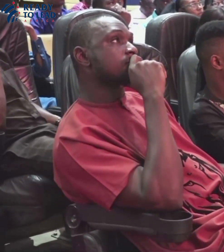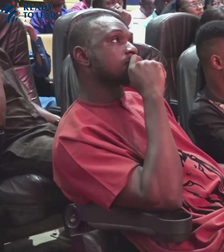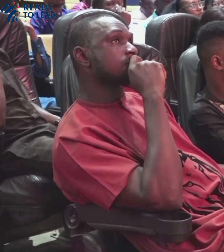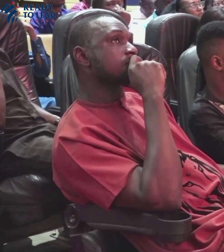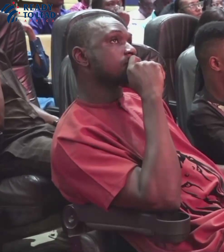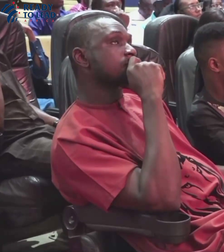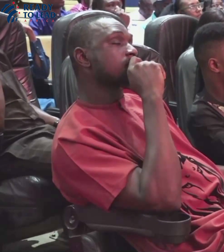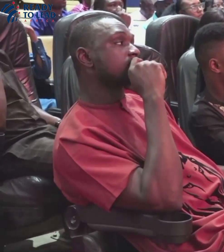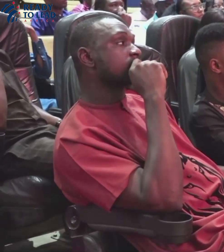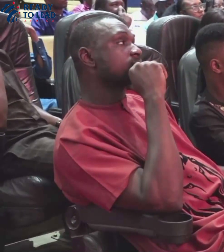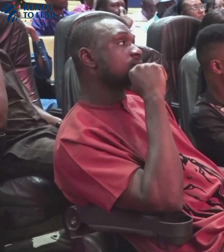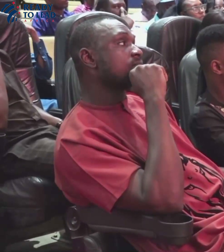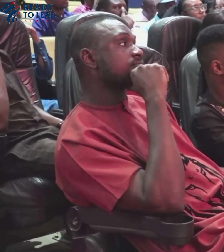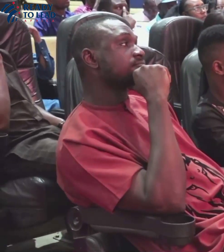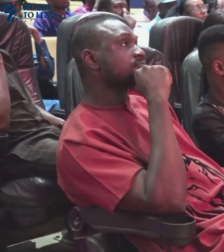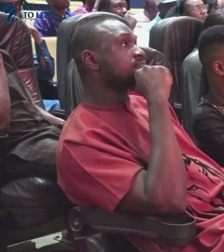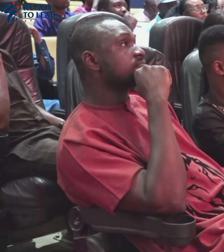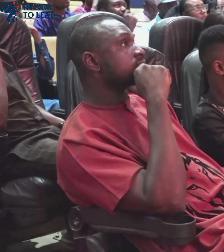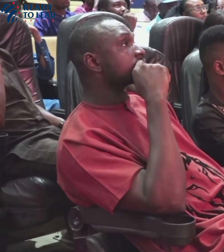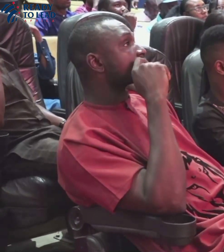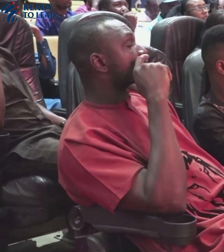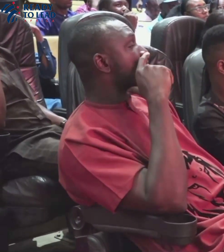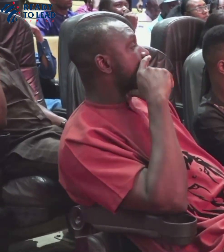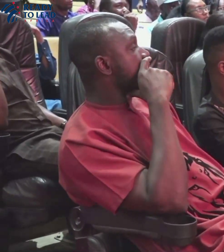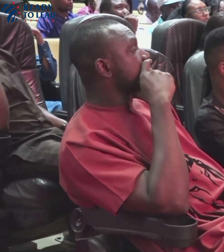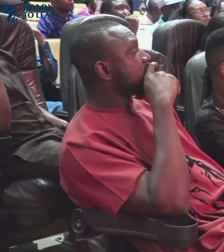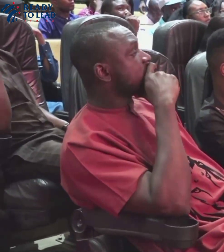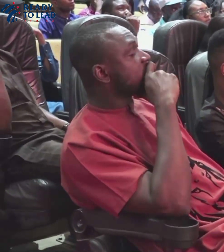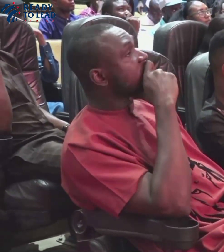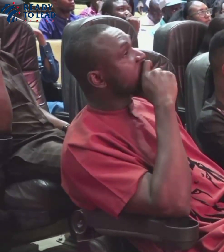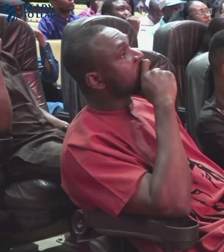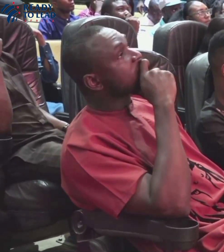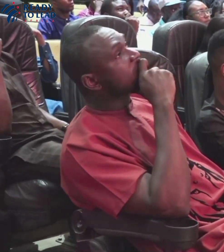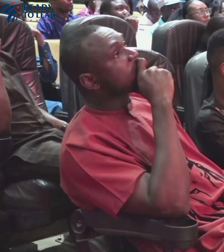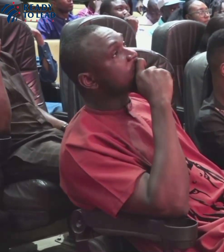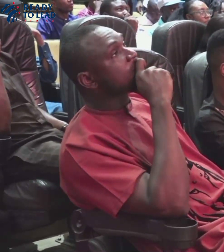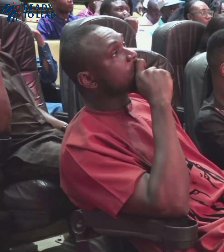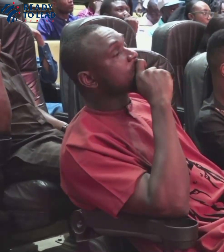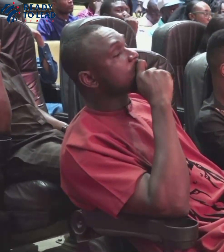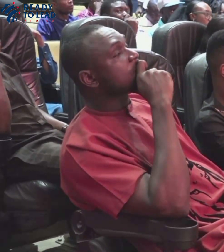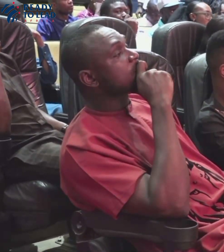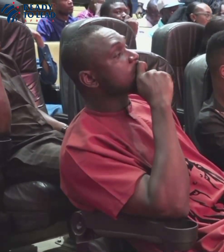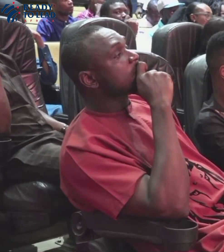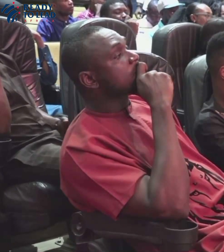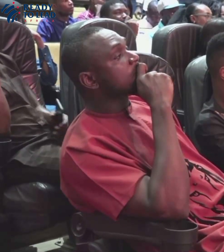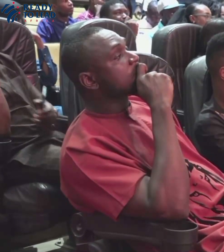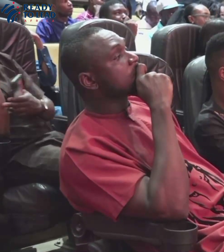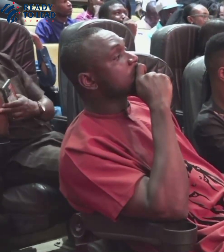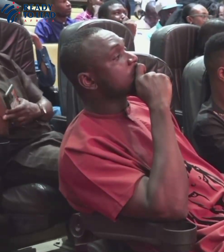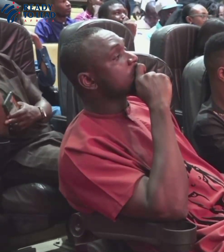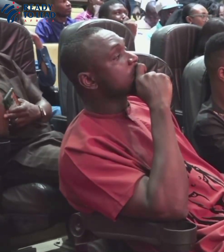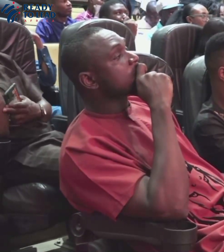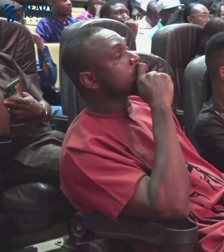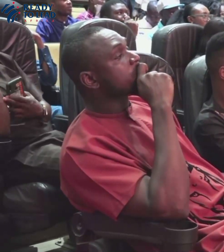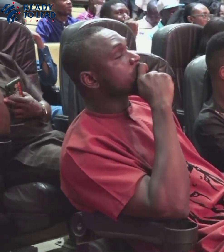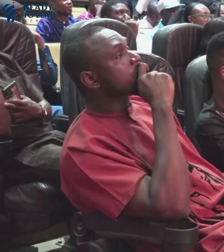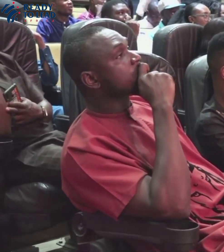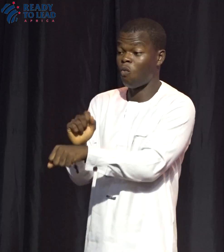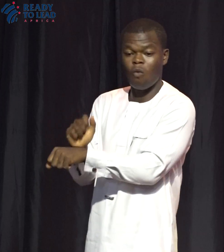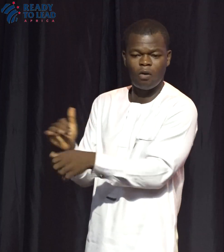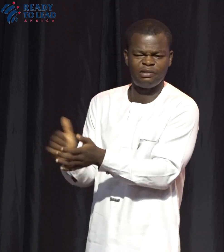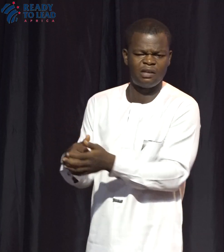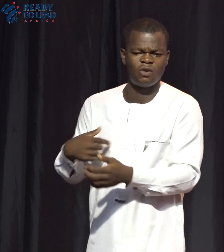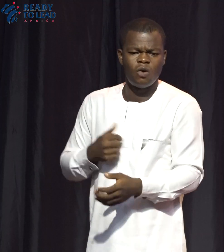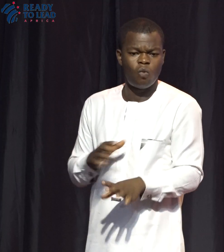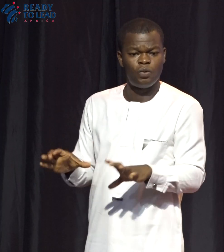weeks, I'll be speaking with God Bless to see if there's any way that we can directly support the work that we're doing